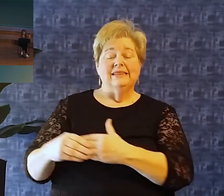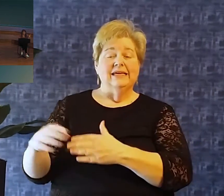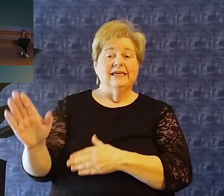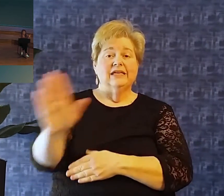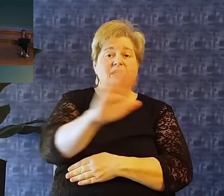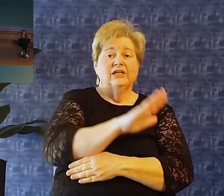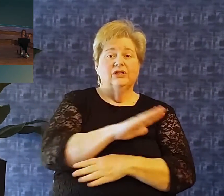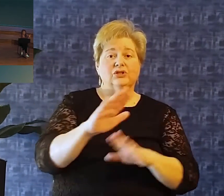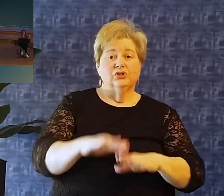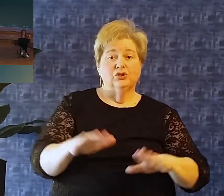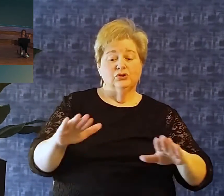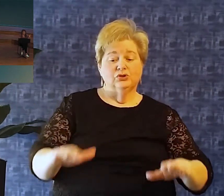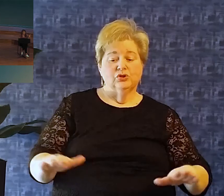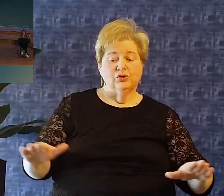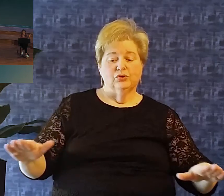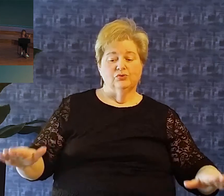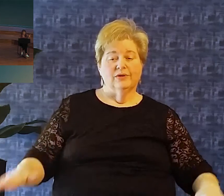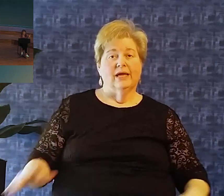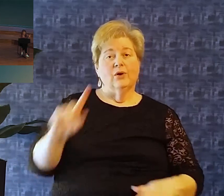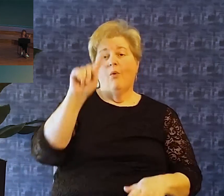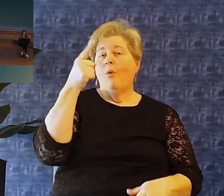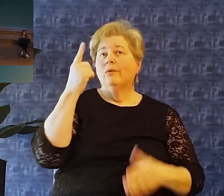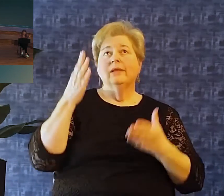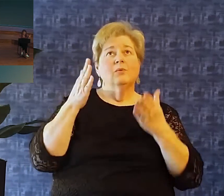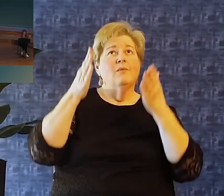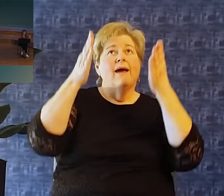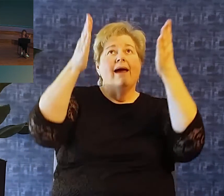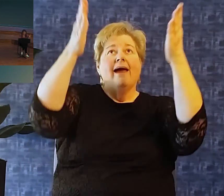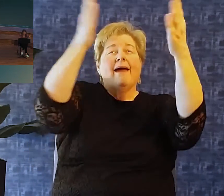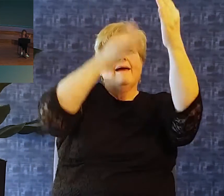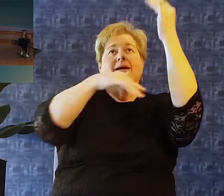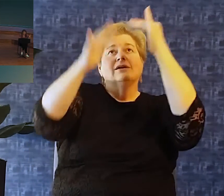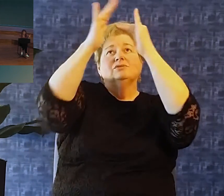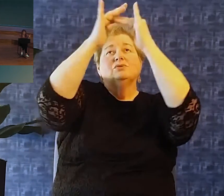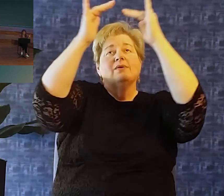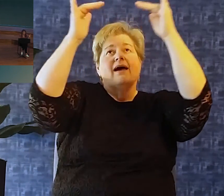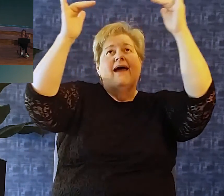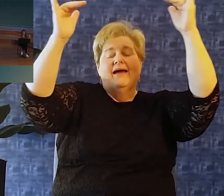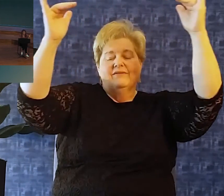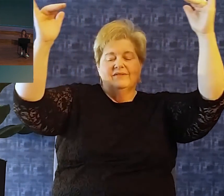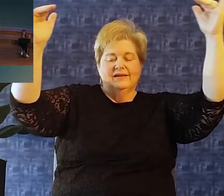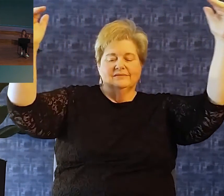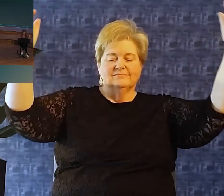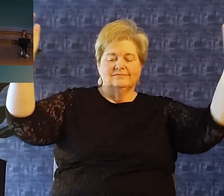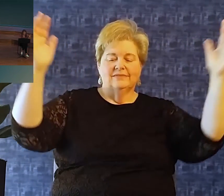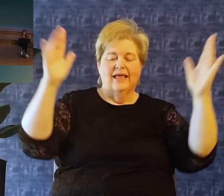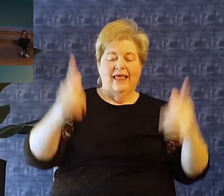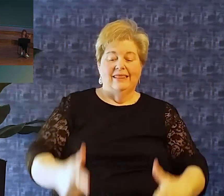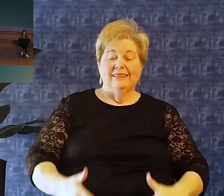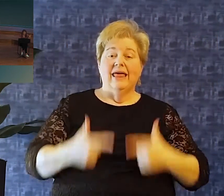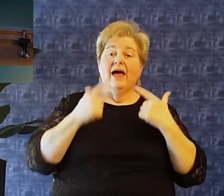Lead your children to the shoreline